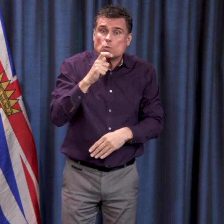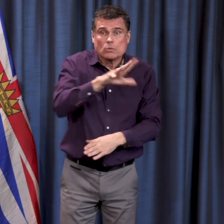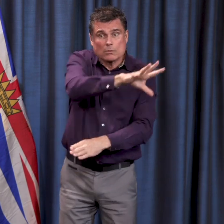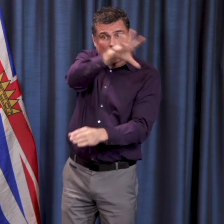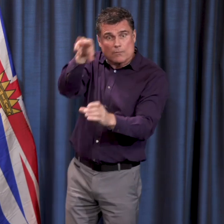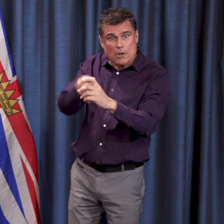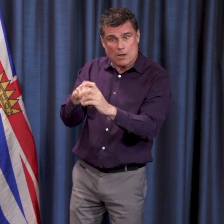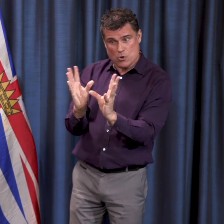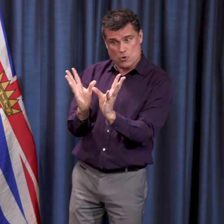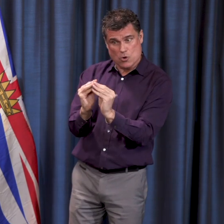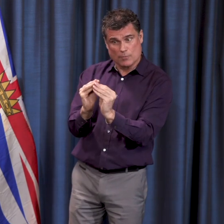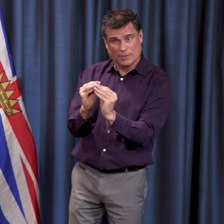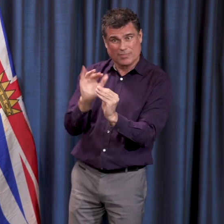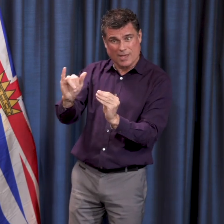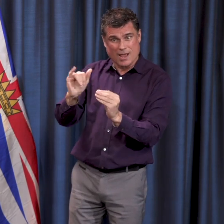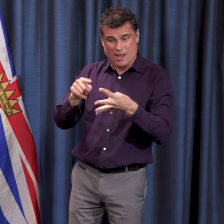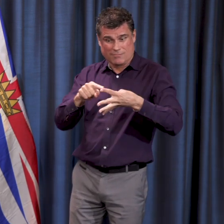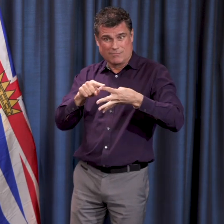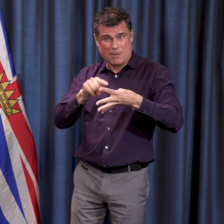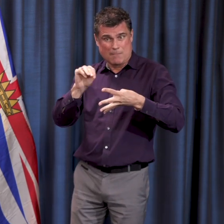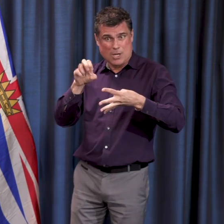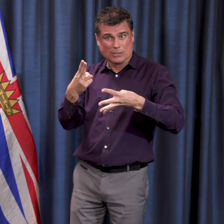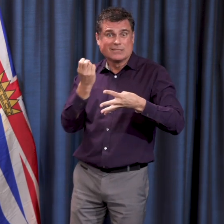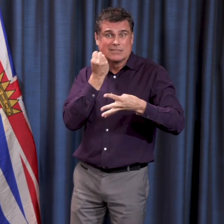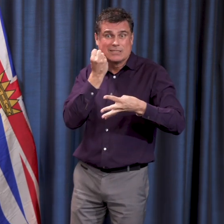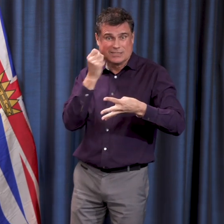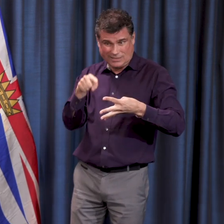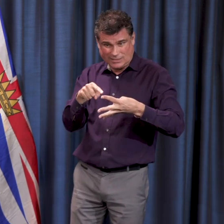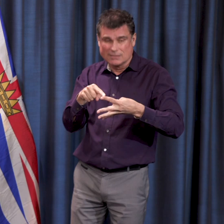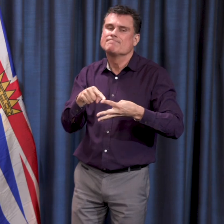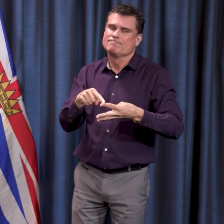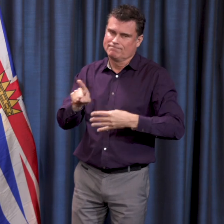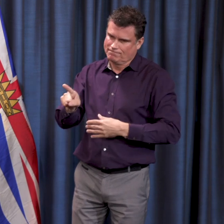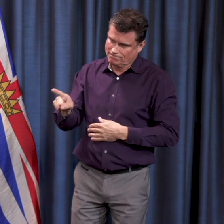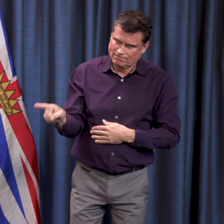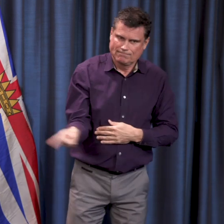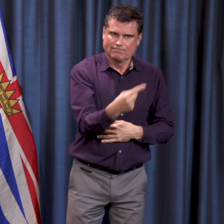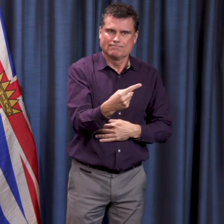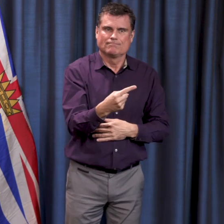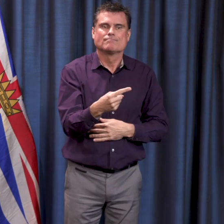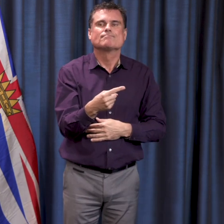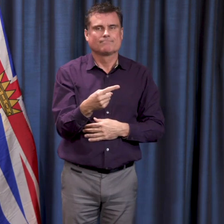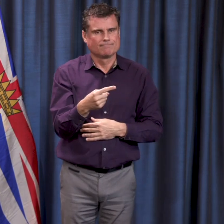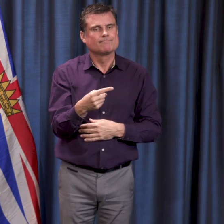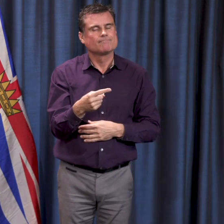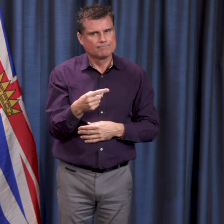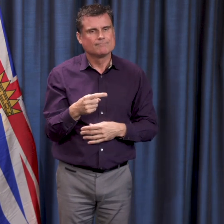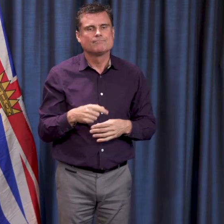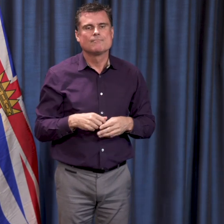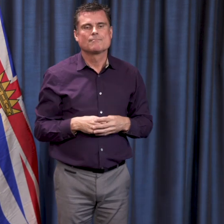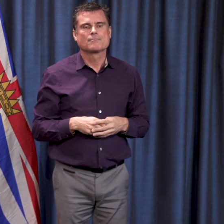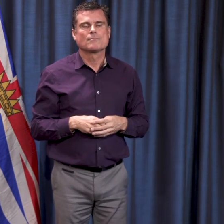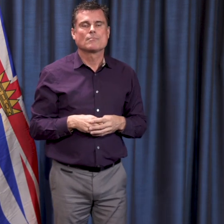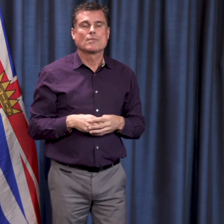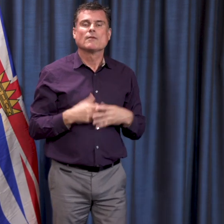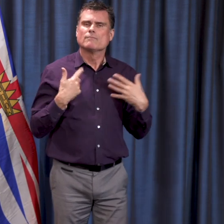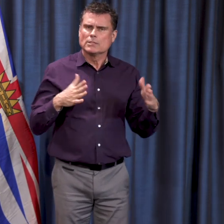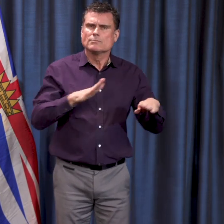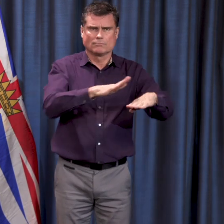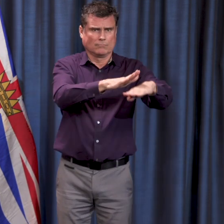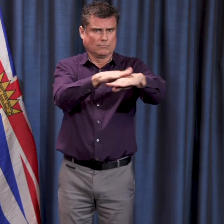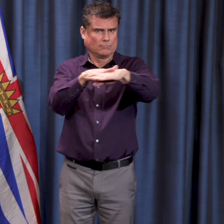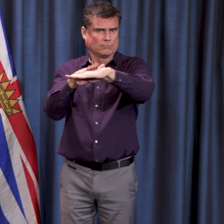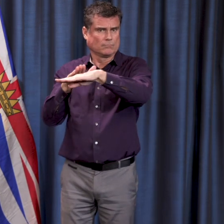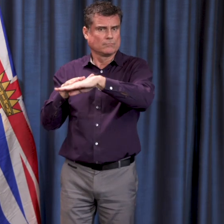number of people have come forward since then because of that. I will also say that I have provided advice to all of the